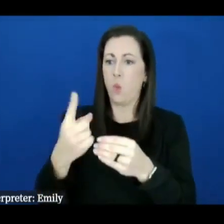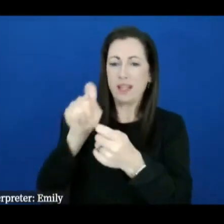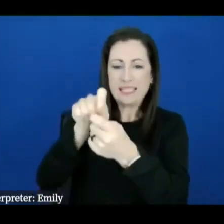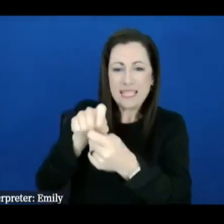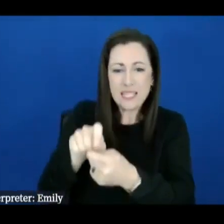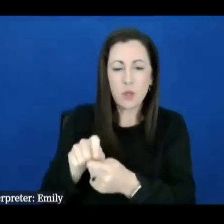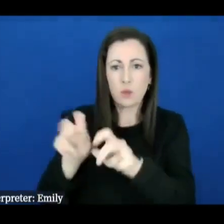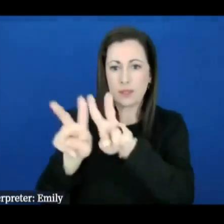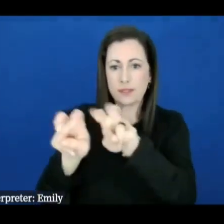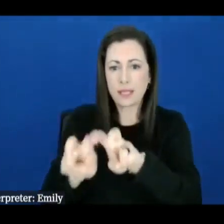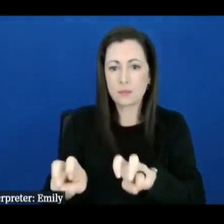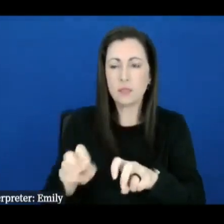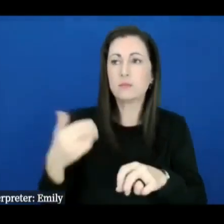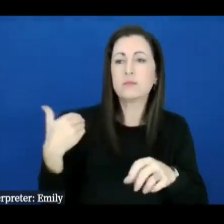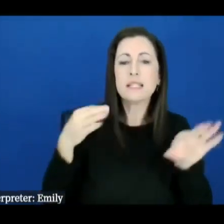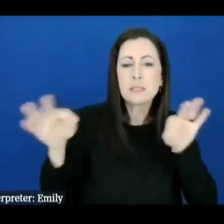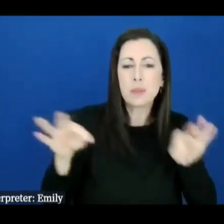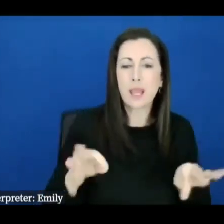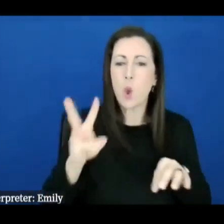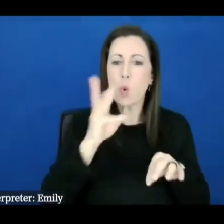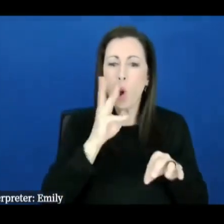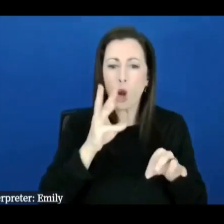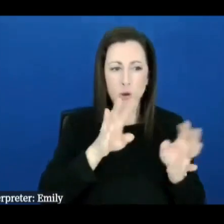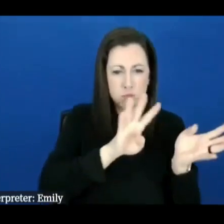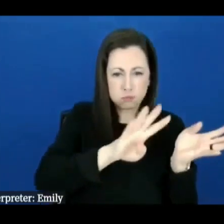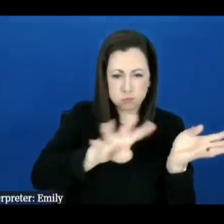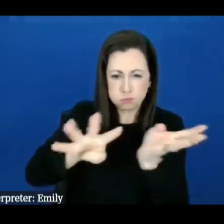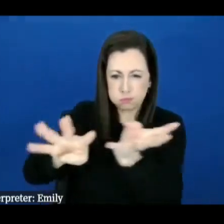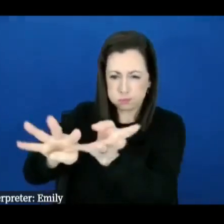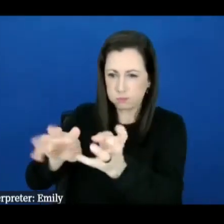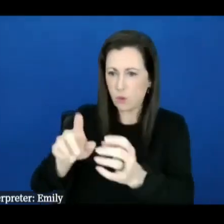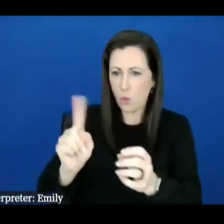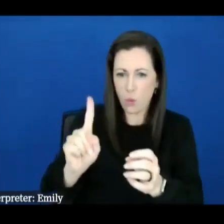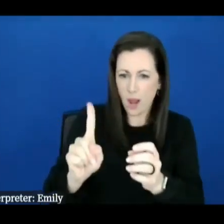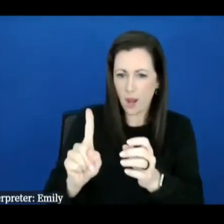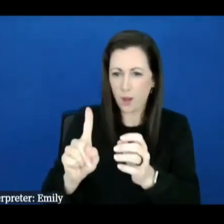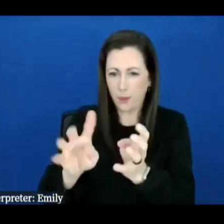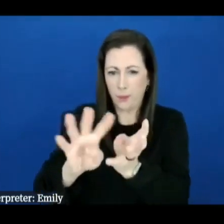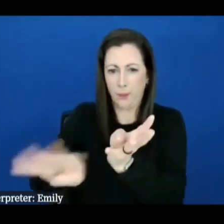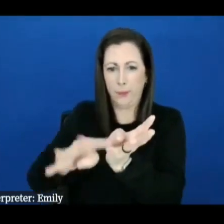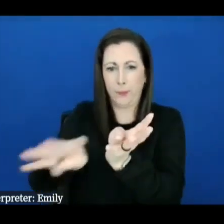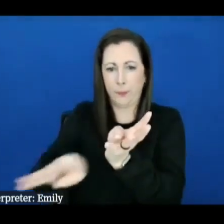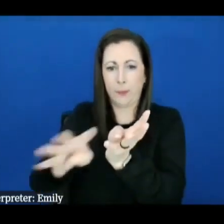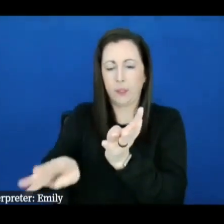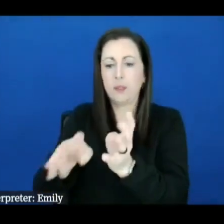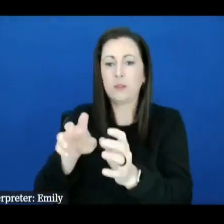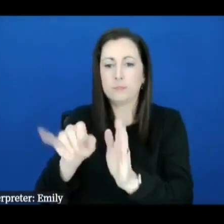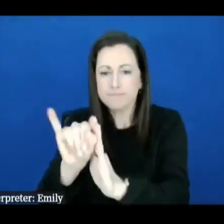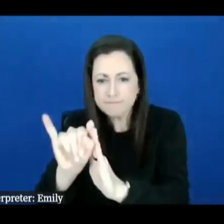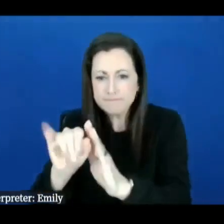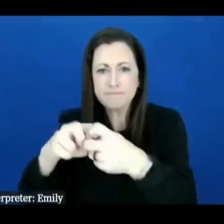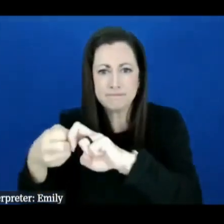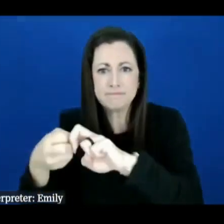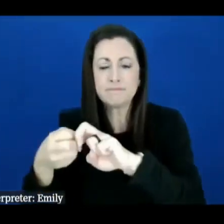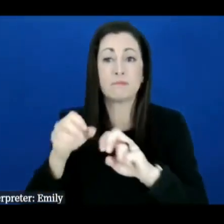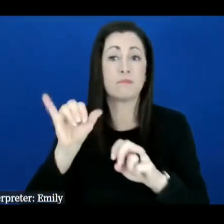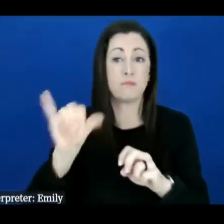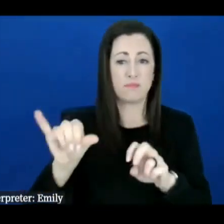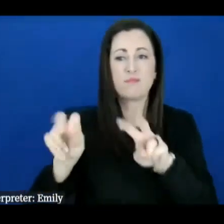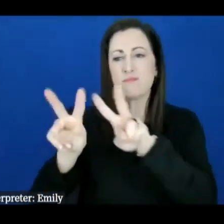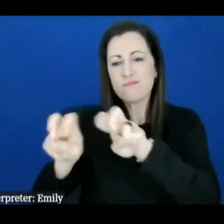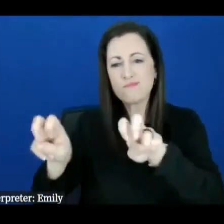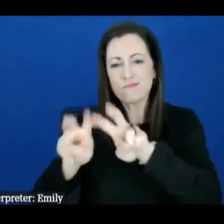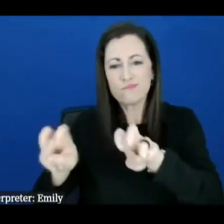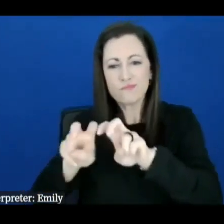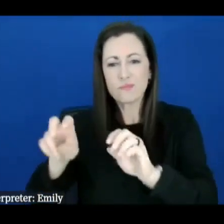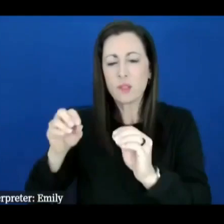pushing through the pipes now now you're chasing those leaks finding out where the issues are um so you know we're just getting into more finer